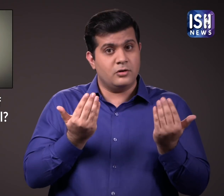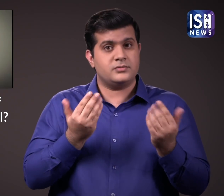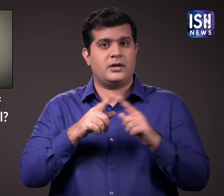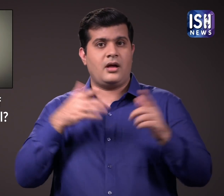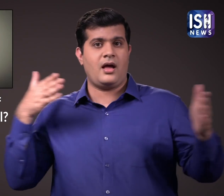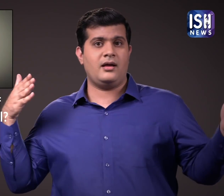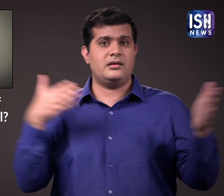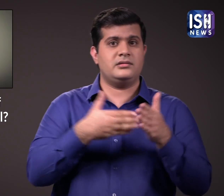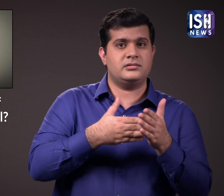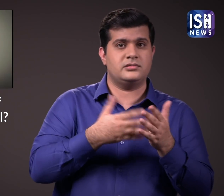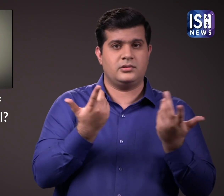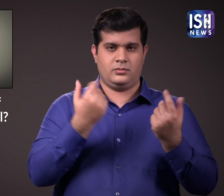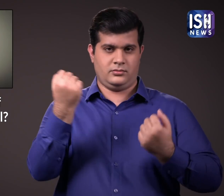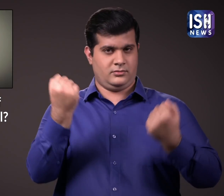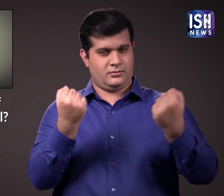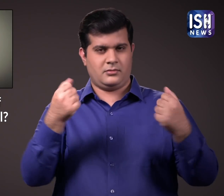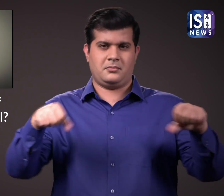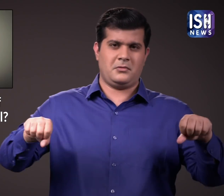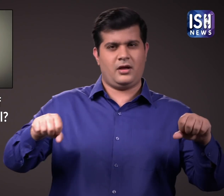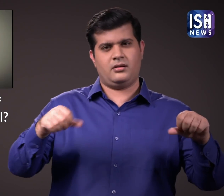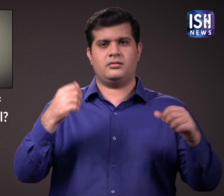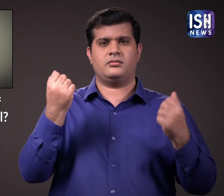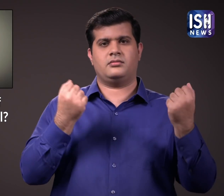It may even cause driving accidents.